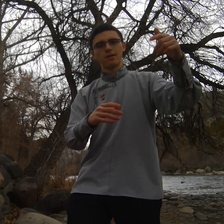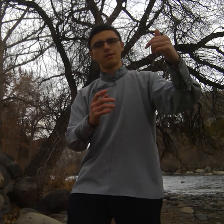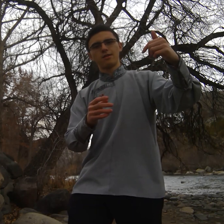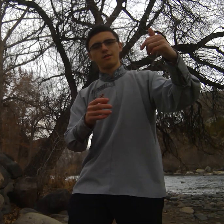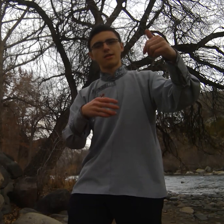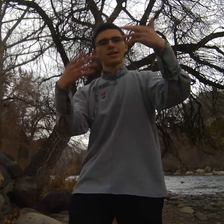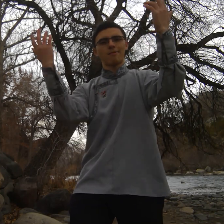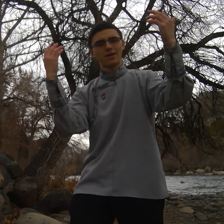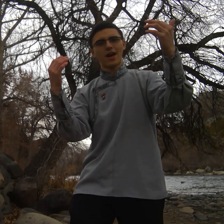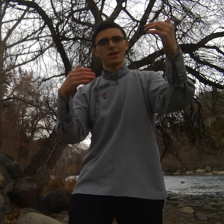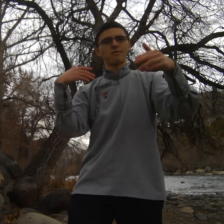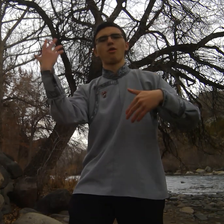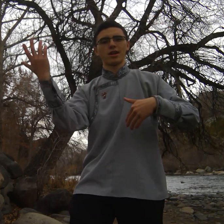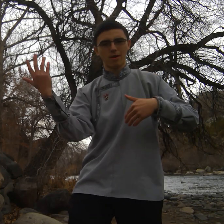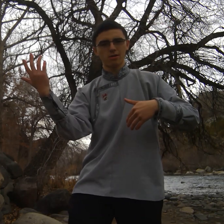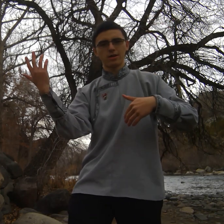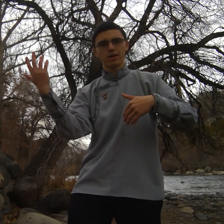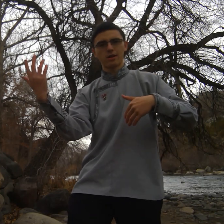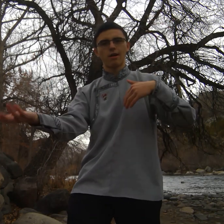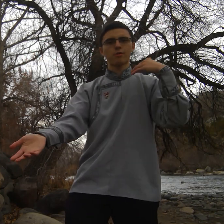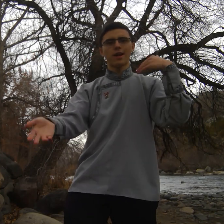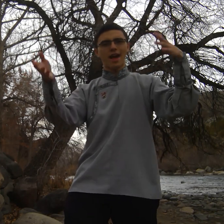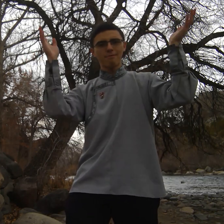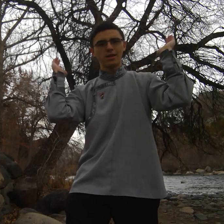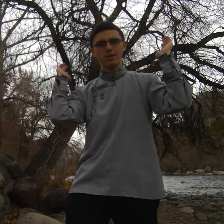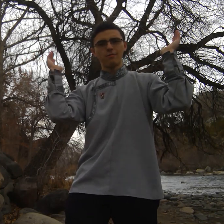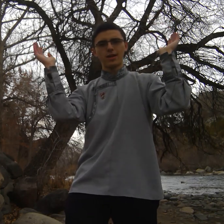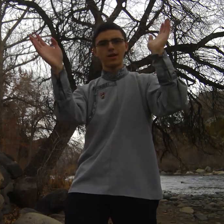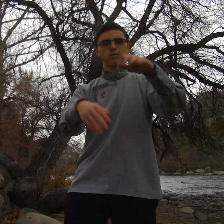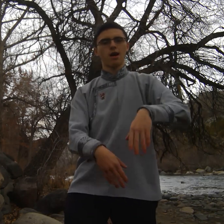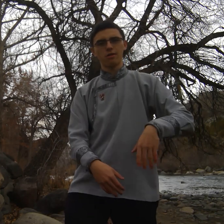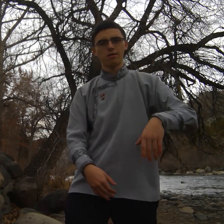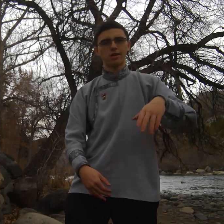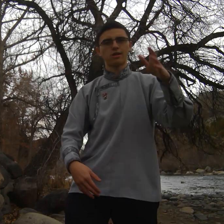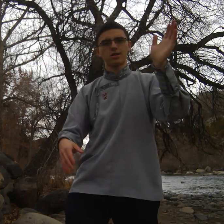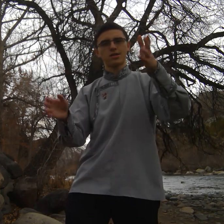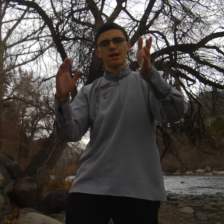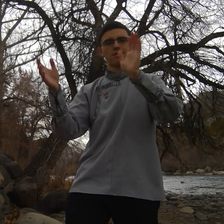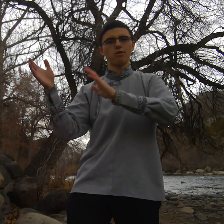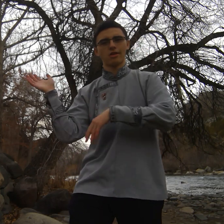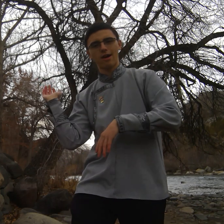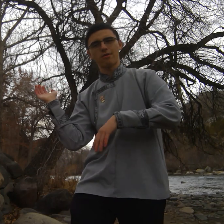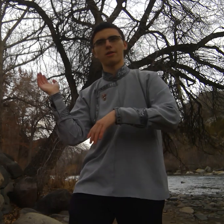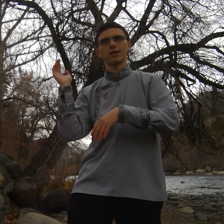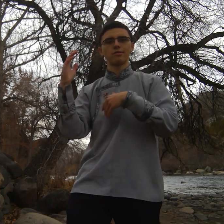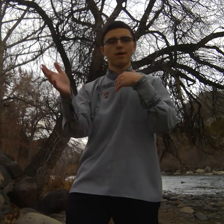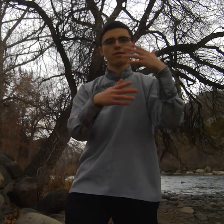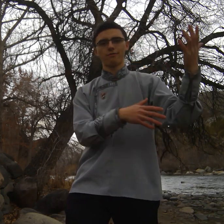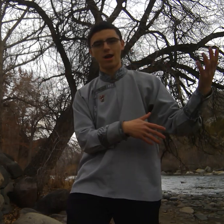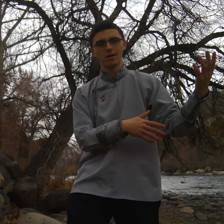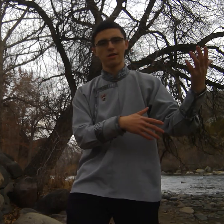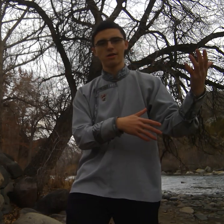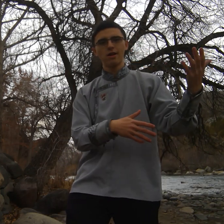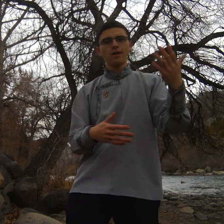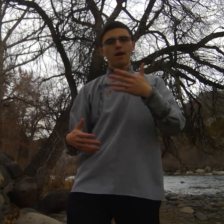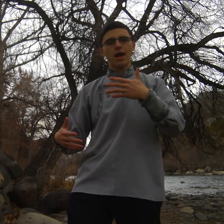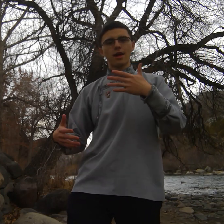nighttime in Nevada it's morning in Mongolia so I'm quite happy to do video calls and such at those hours I do that with friends and